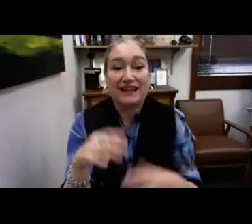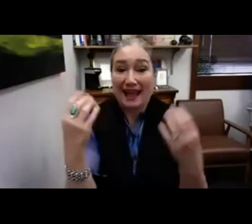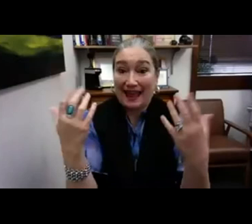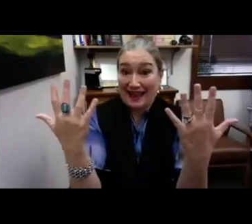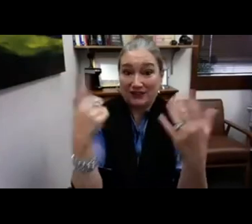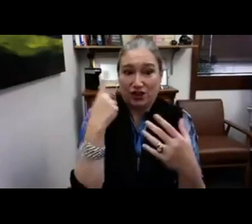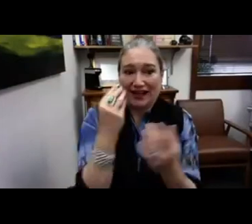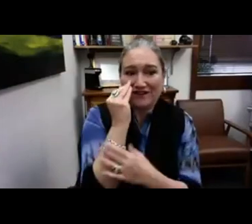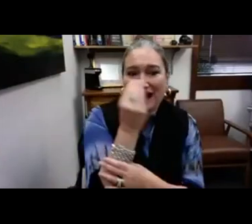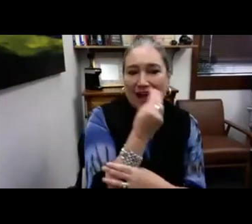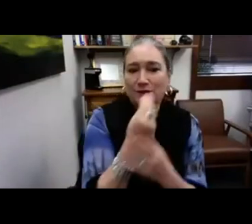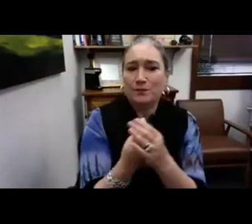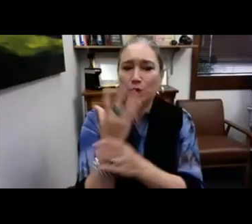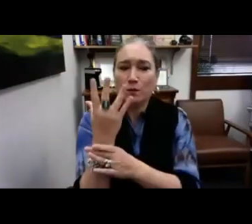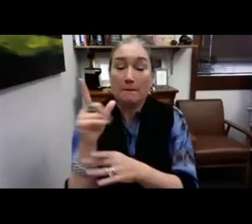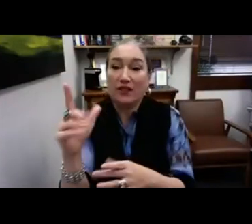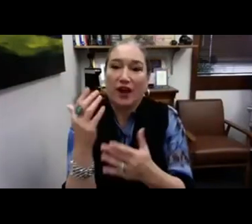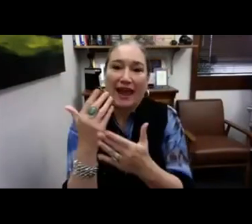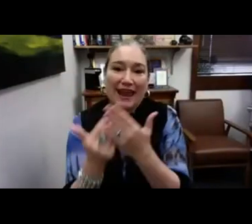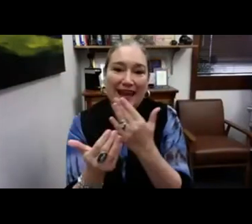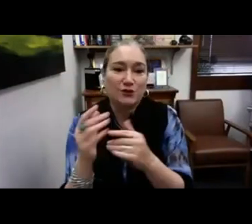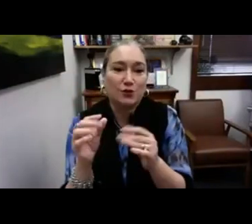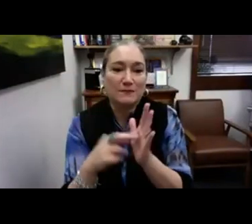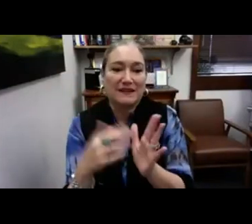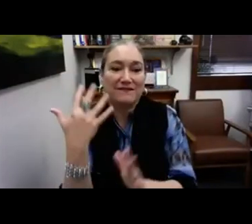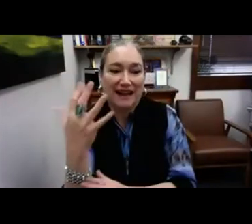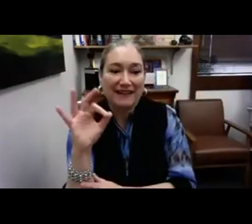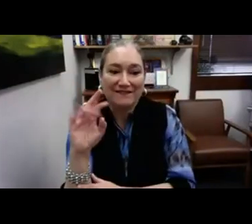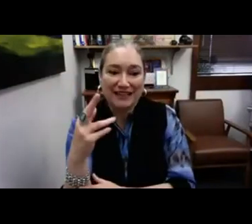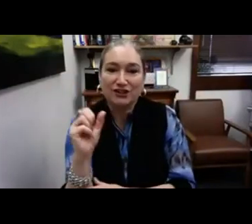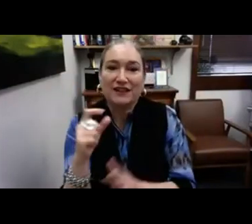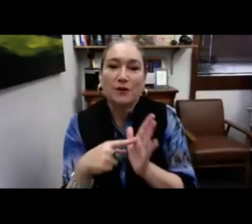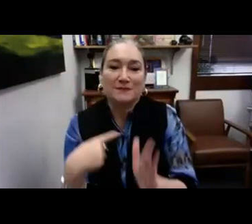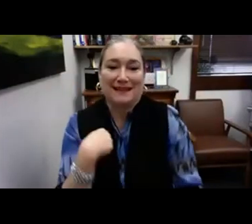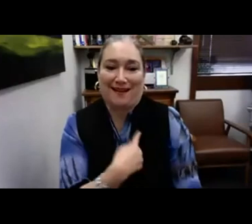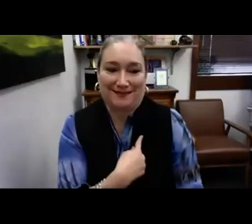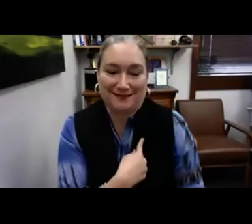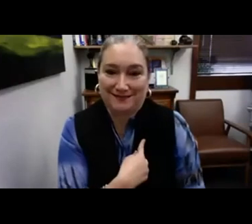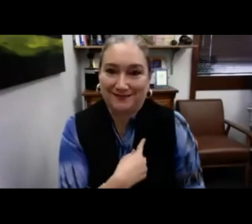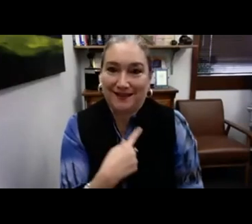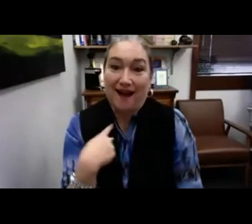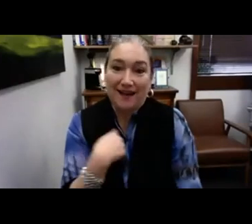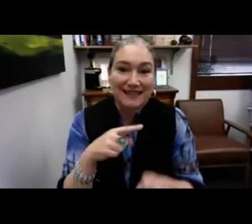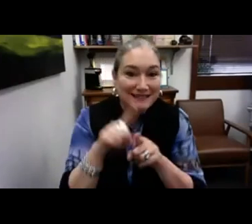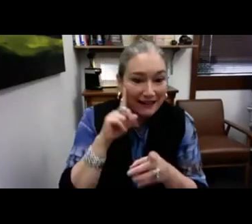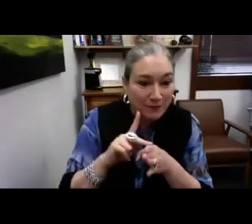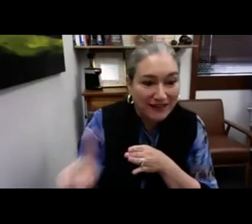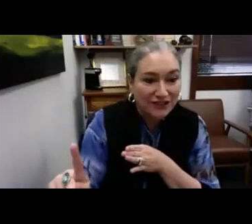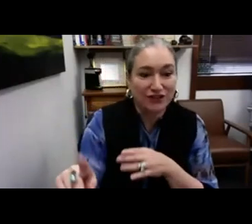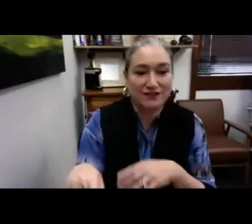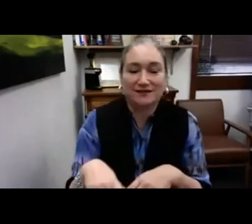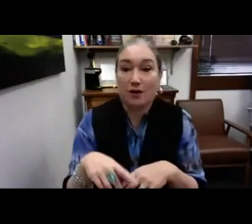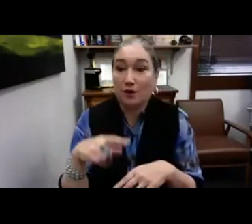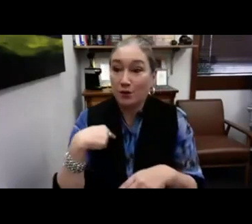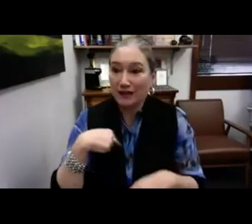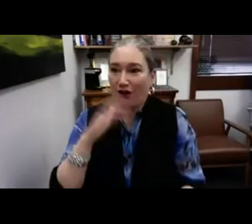acquisition so that deaf children can thrive. So you can see the hands or how they're blooming. You can see there's, there's five fingers.